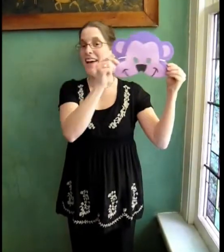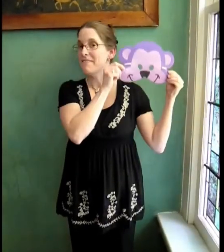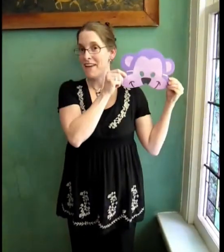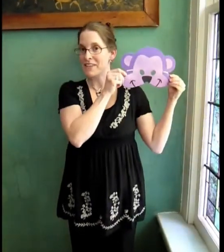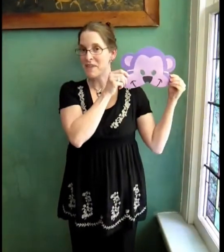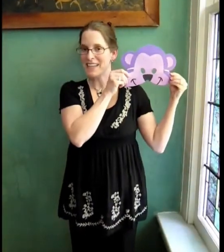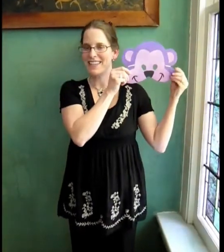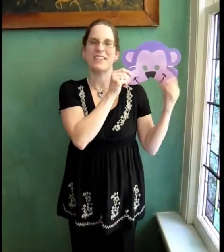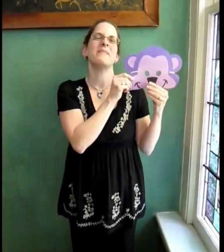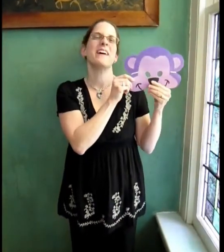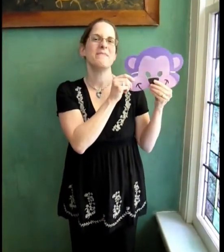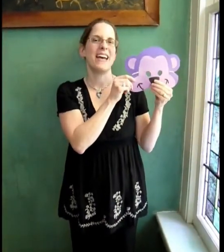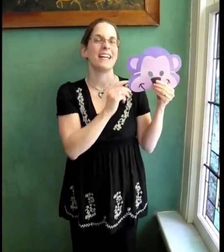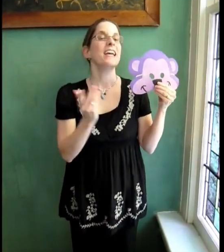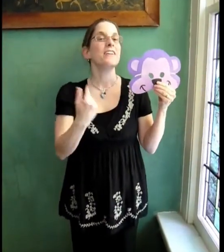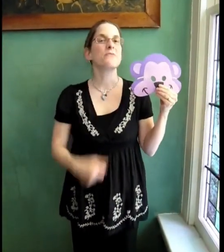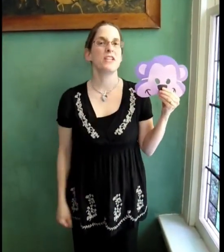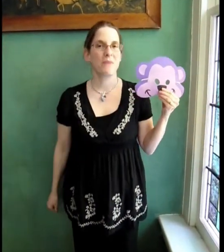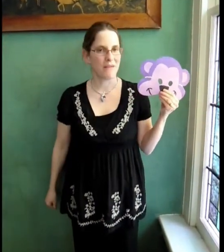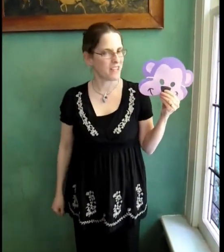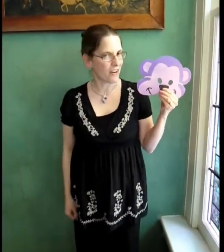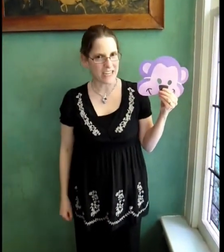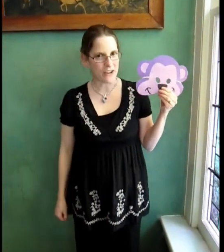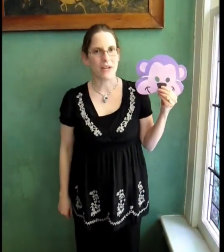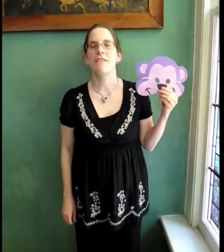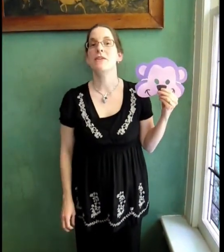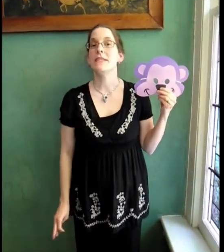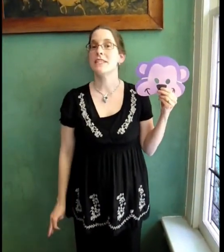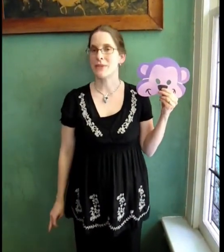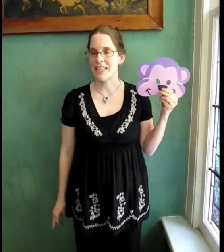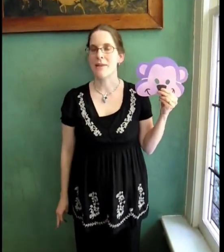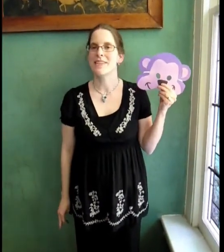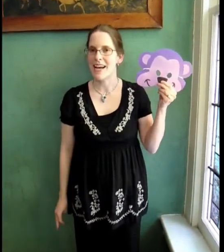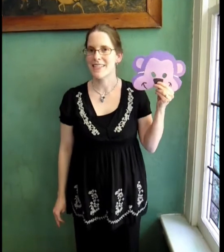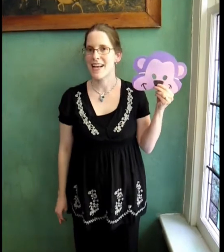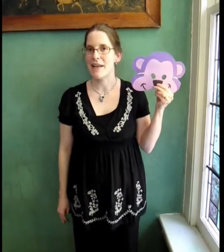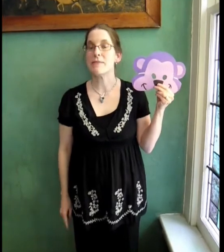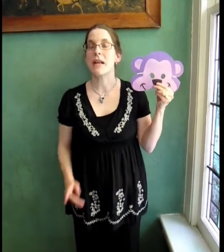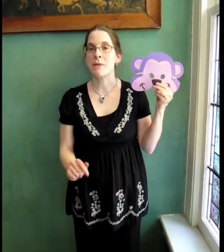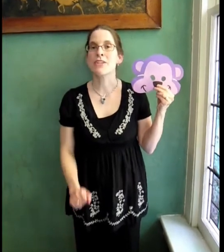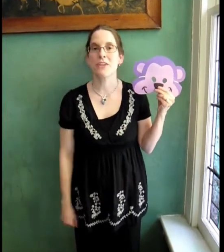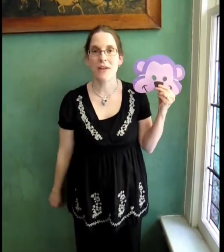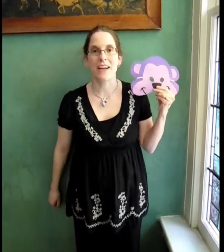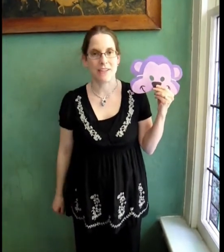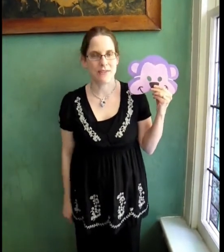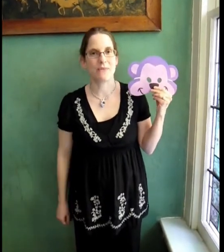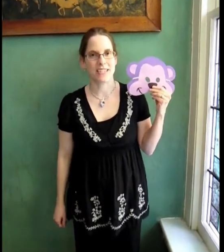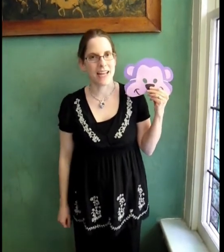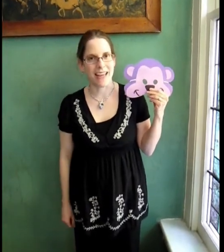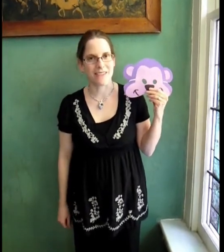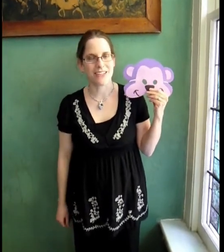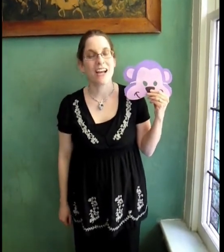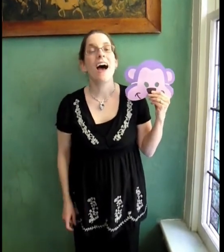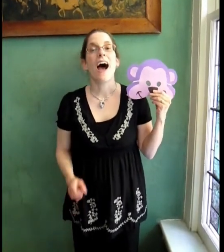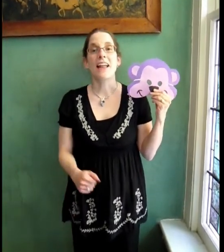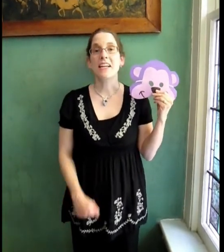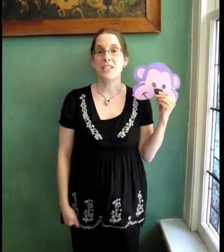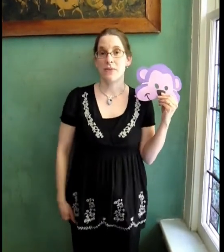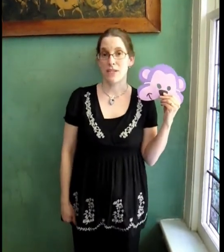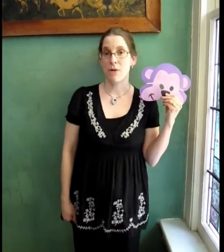Five little monkeys jumping on the bed. Here's one you probably already know and have used in story times lots of times, but I'm going to show you how to use it with sign language. I like to do it as a